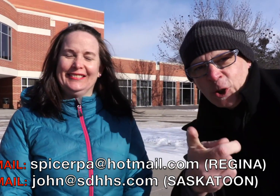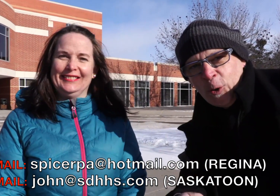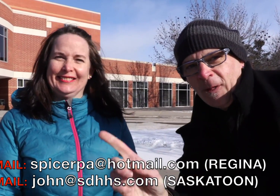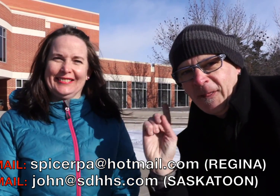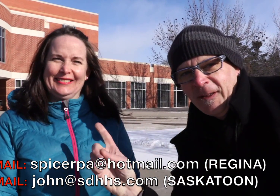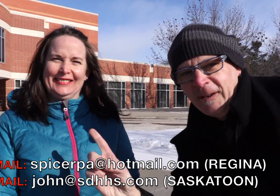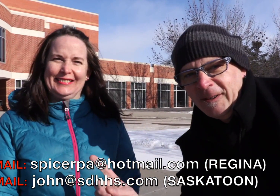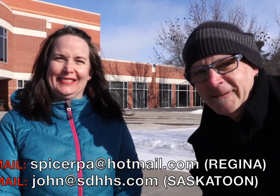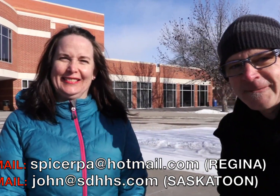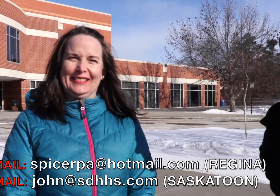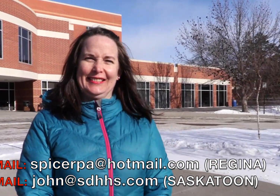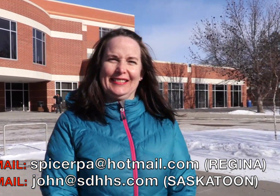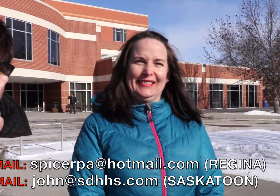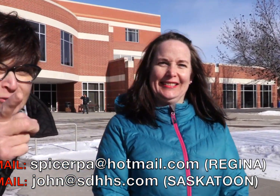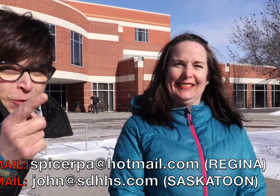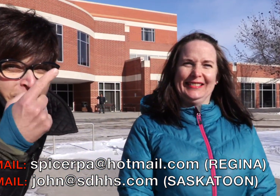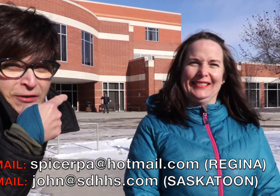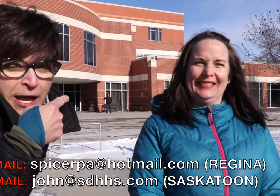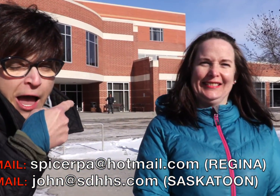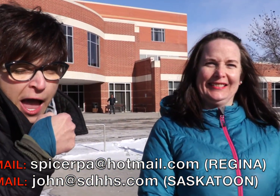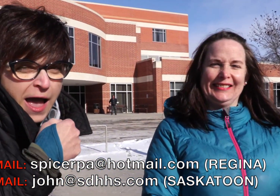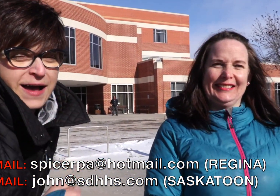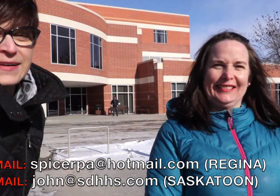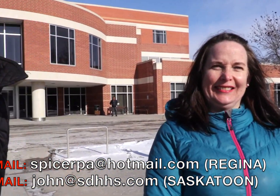Hey, we will see you there. See you there.